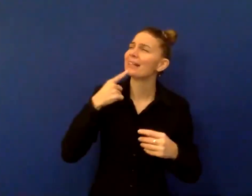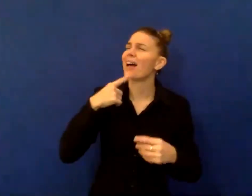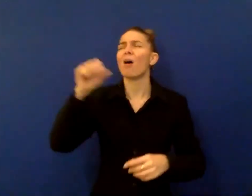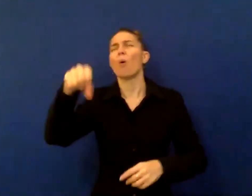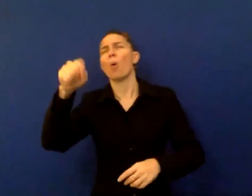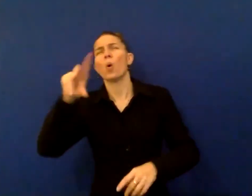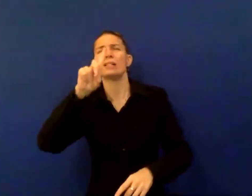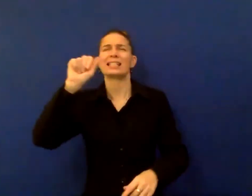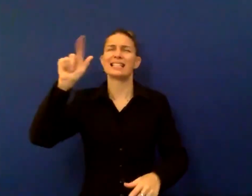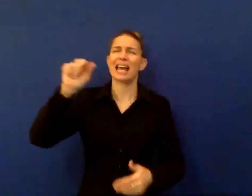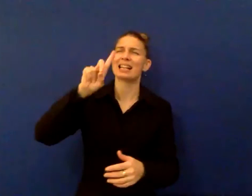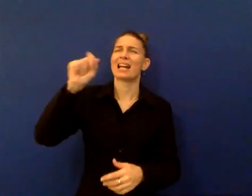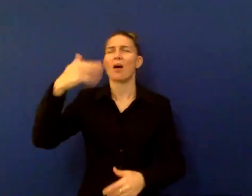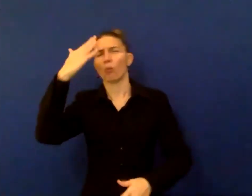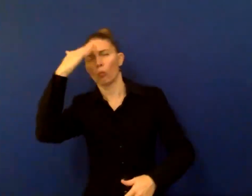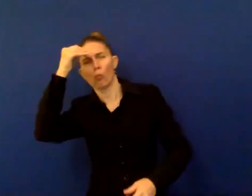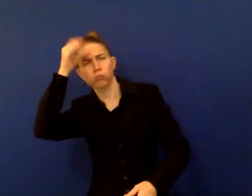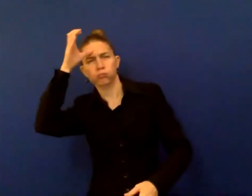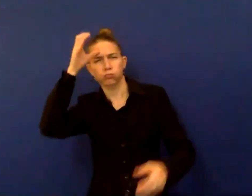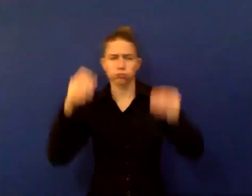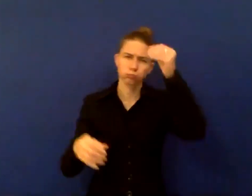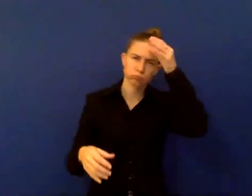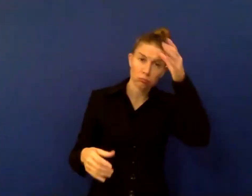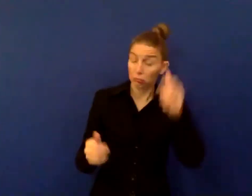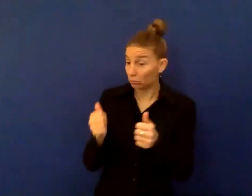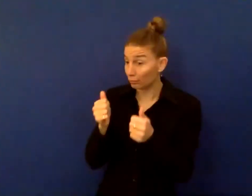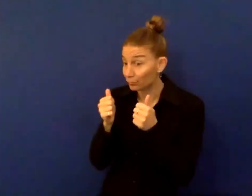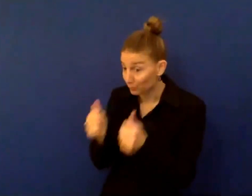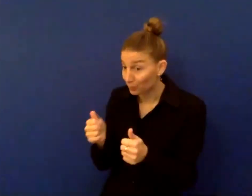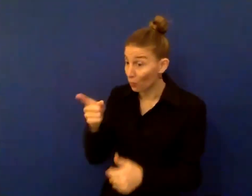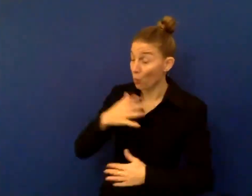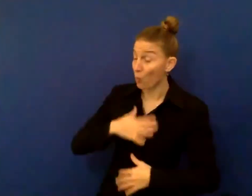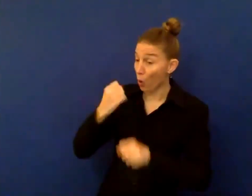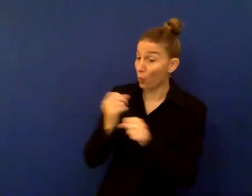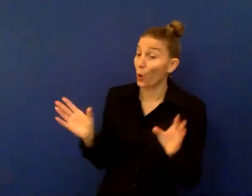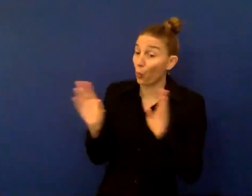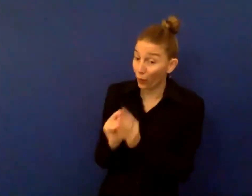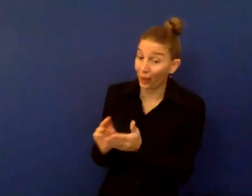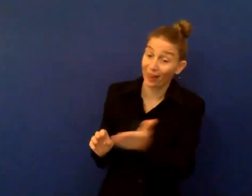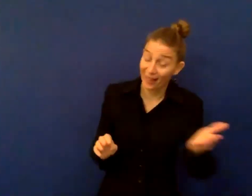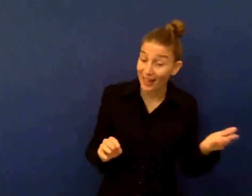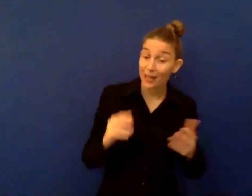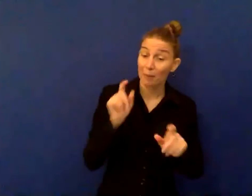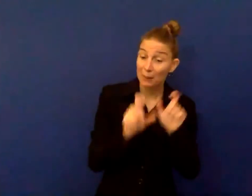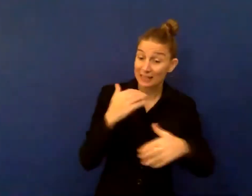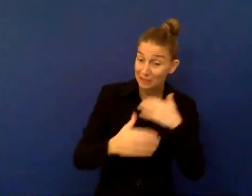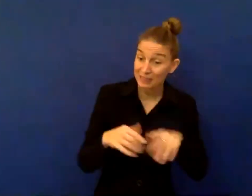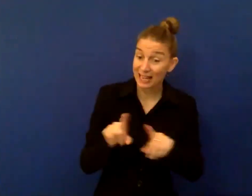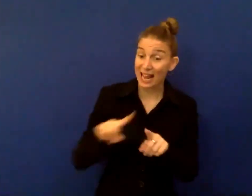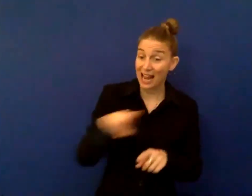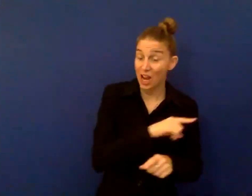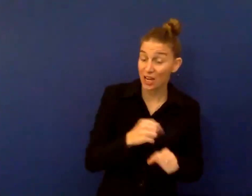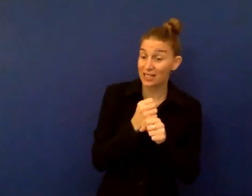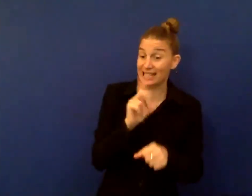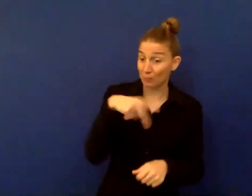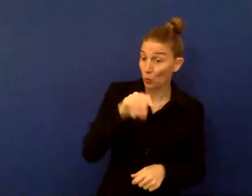data and we are pleased that they want to work with persons with disabilities and their representative organizations. At the same time, we also